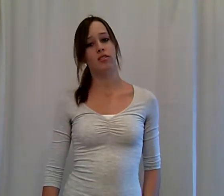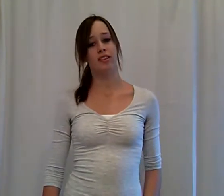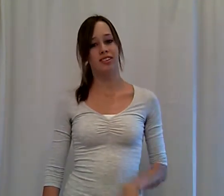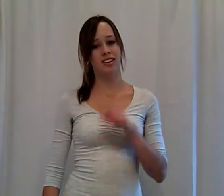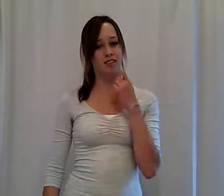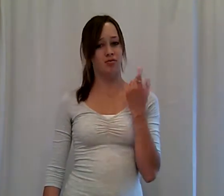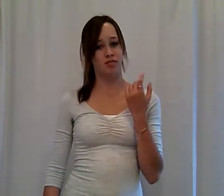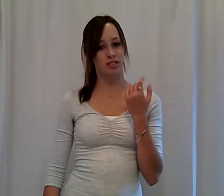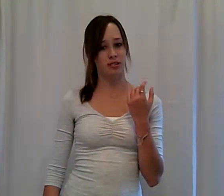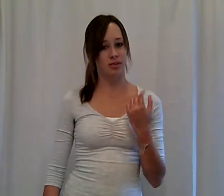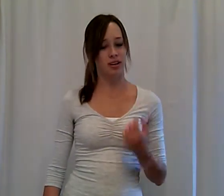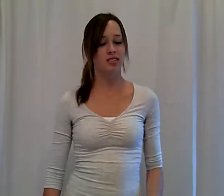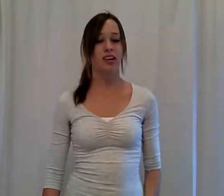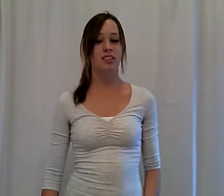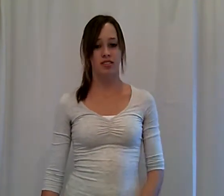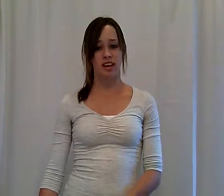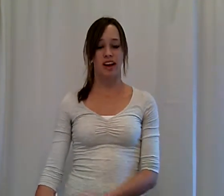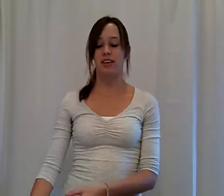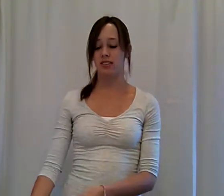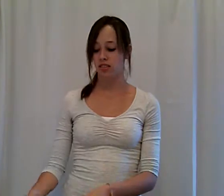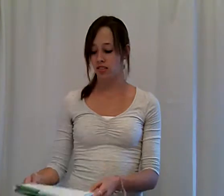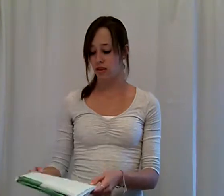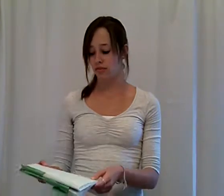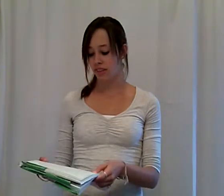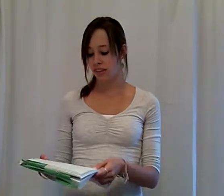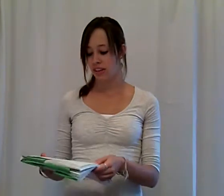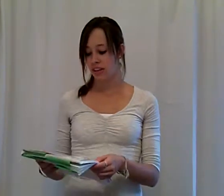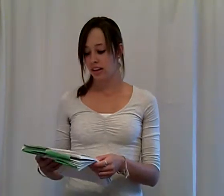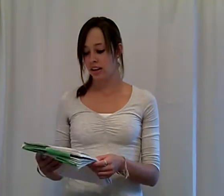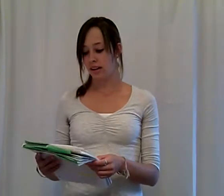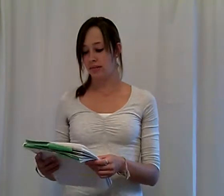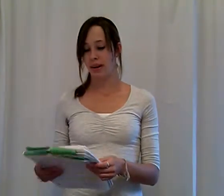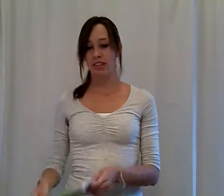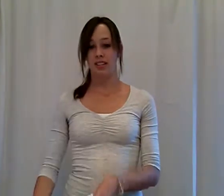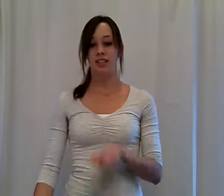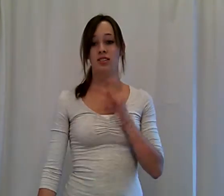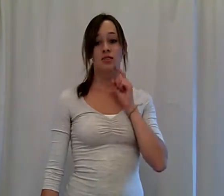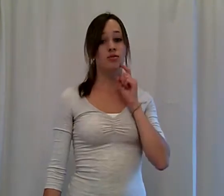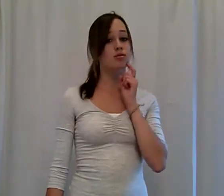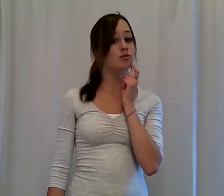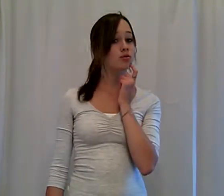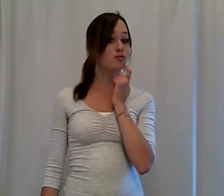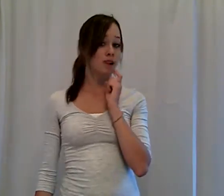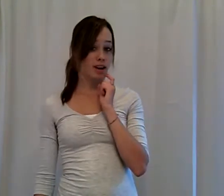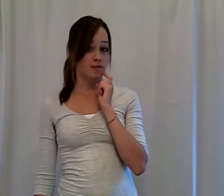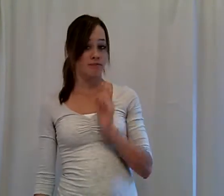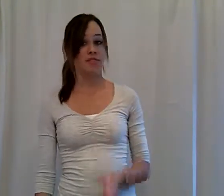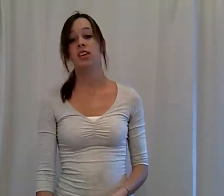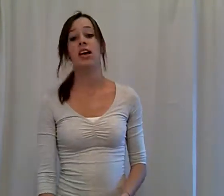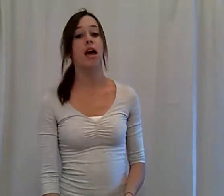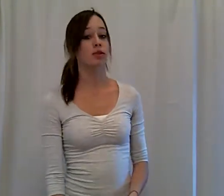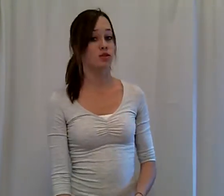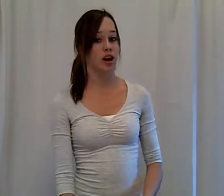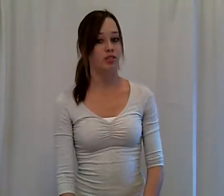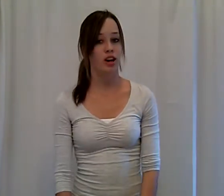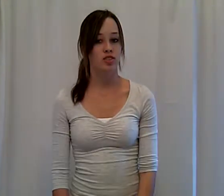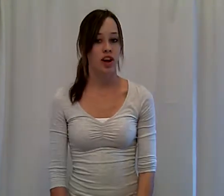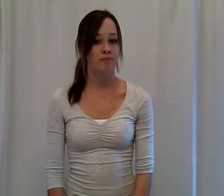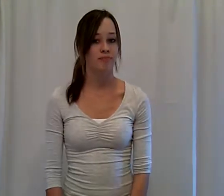So that's kind of like cool in the same way. So I used that. So I did so cool sublime. And we try, try, try. We too